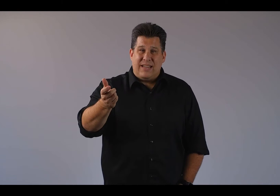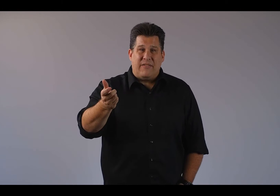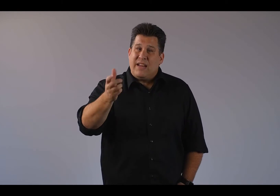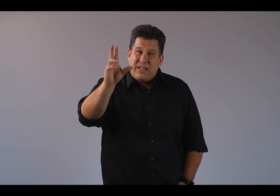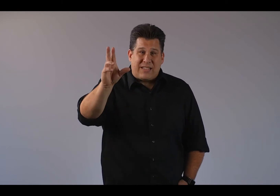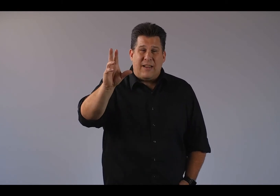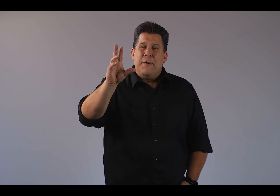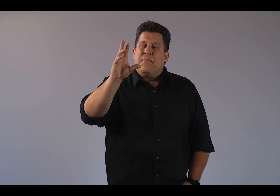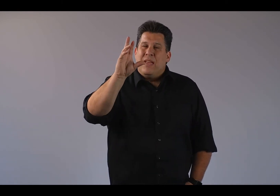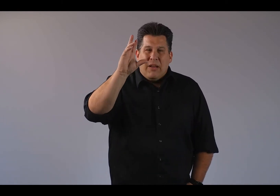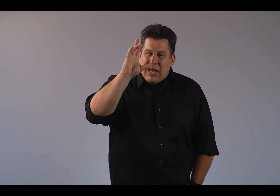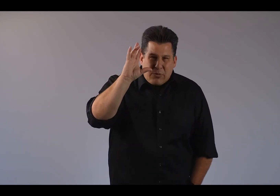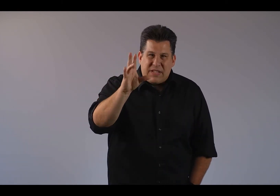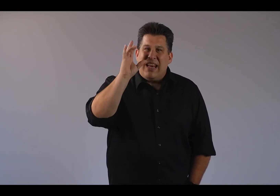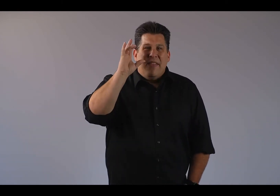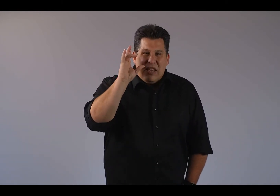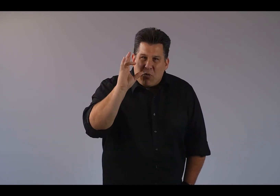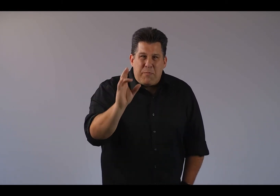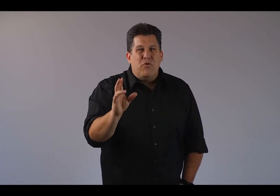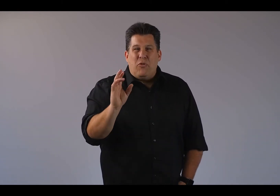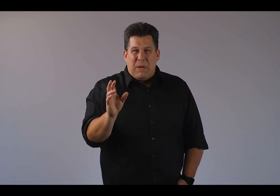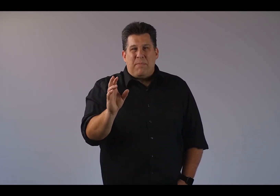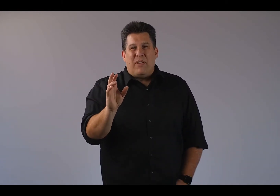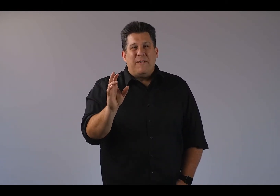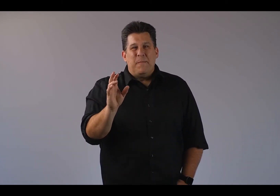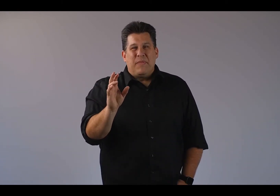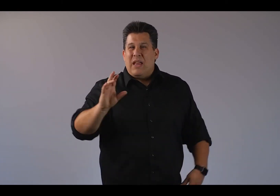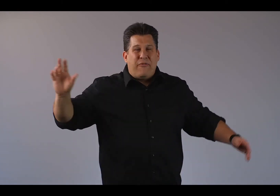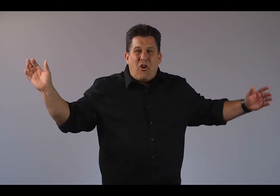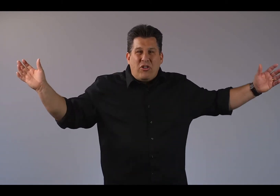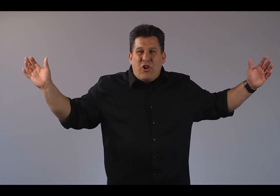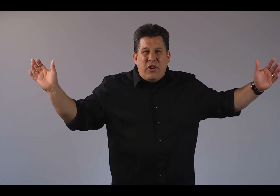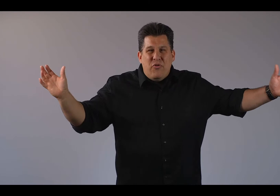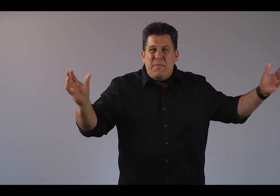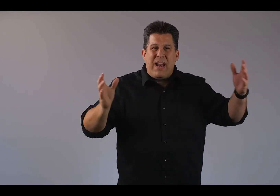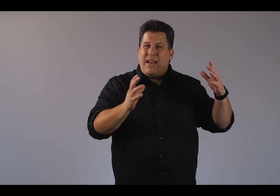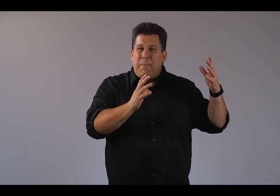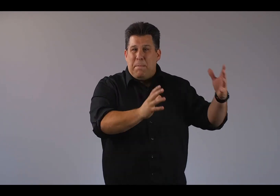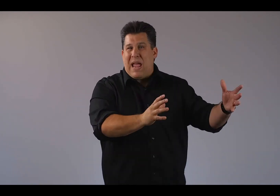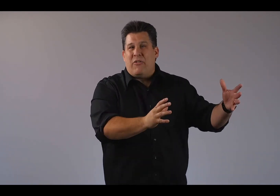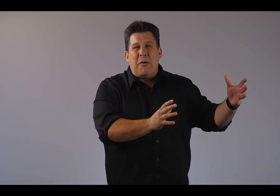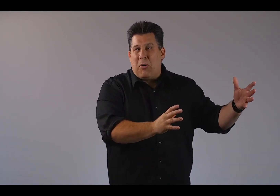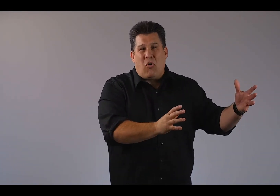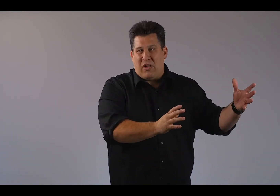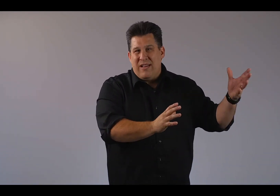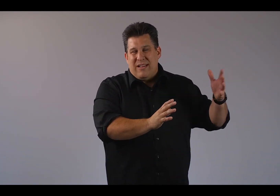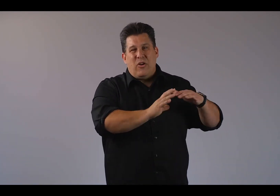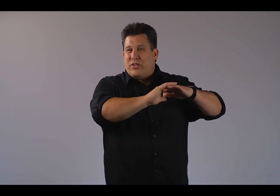Nineveh. Now listen, as we've said, these were brutal people. And for all Jonah knew, he might end up impaled on a pole or